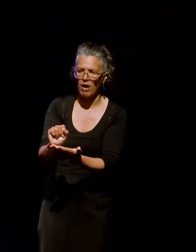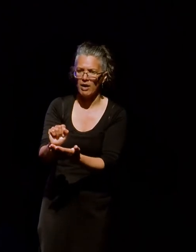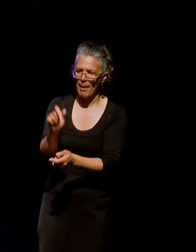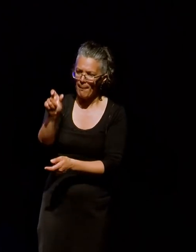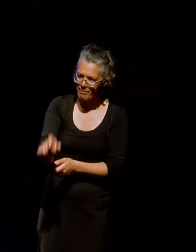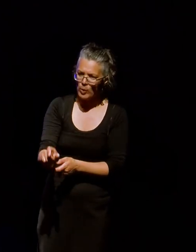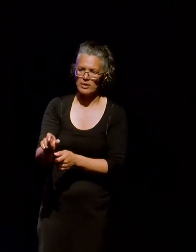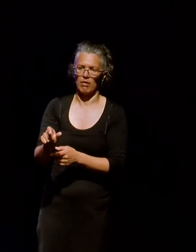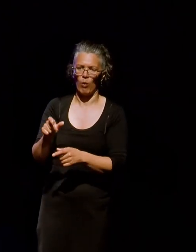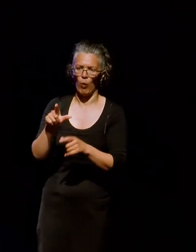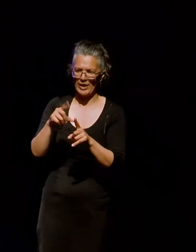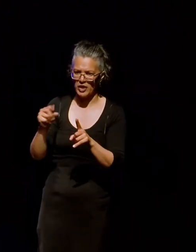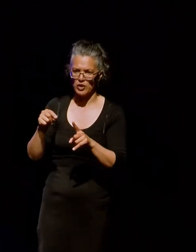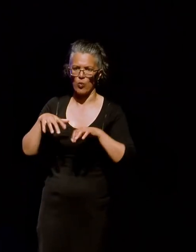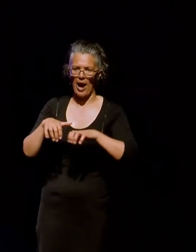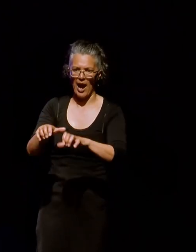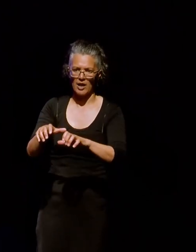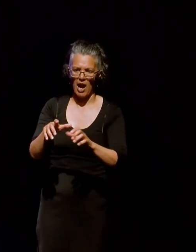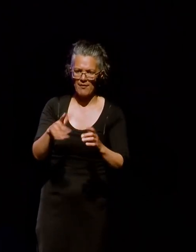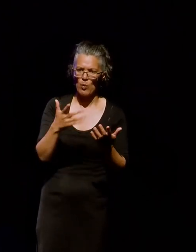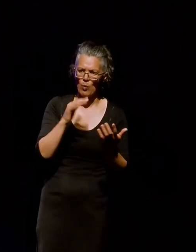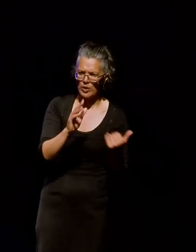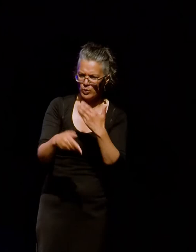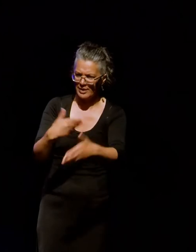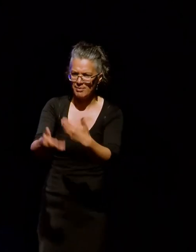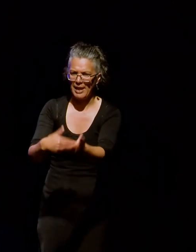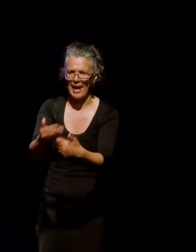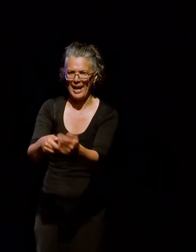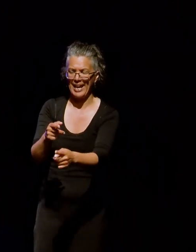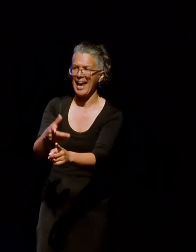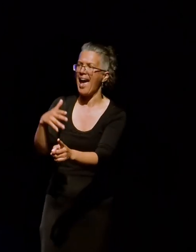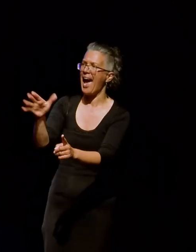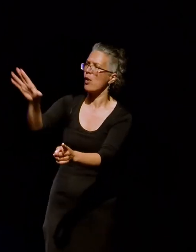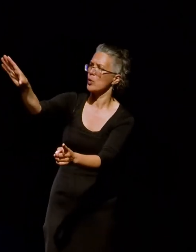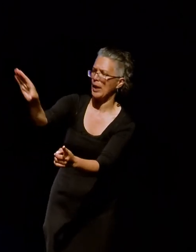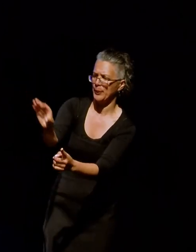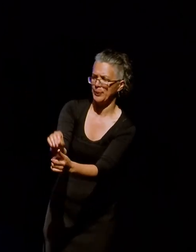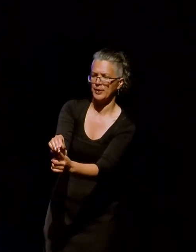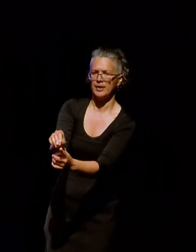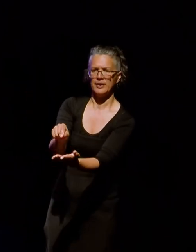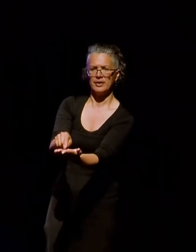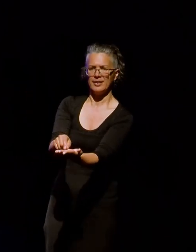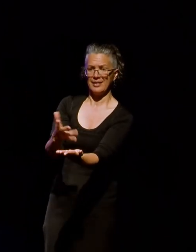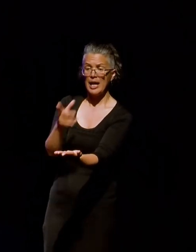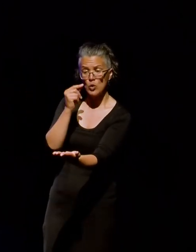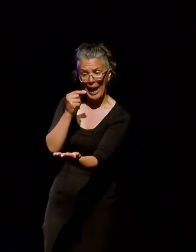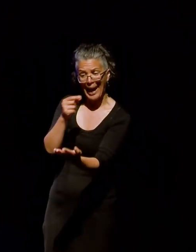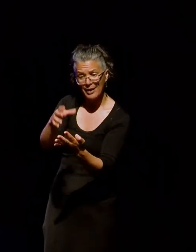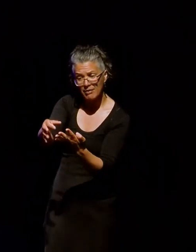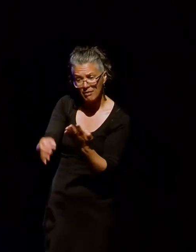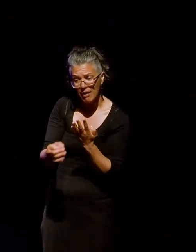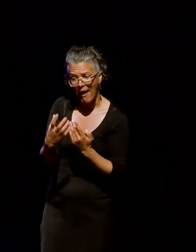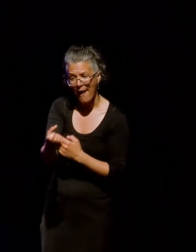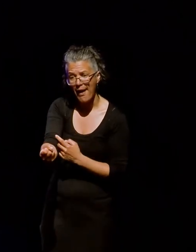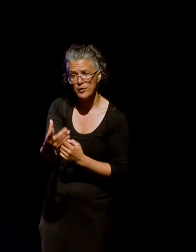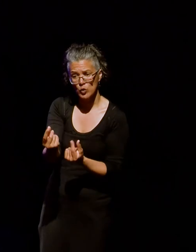personal digital archive. So they could have all those material that's inside Facebook, outside Facebook, that there are options to do that. Um,